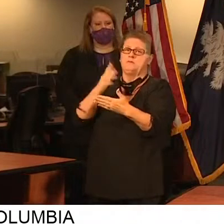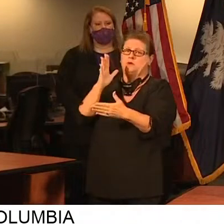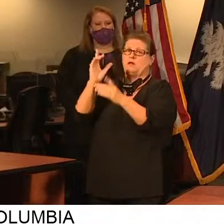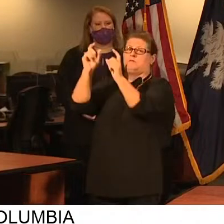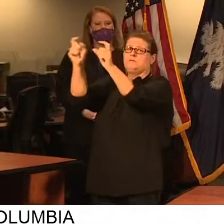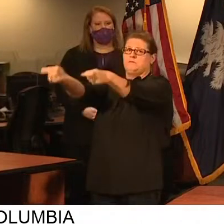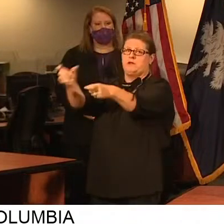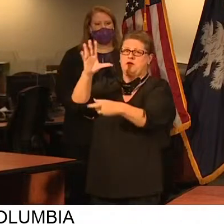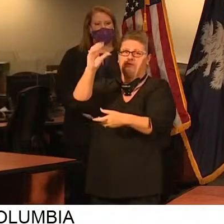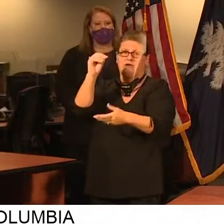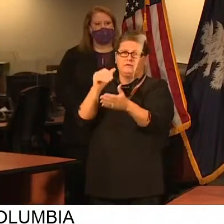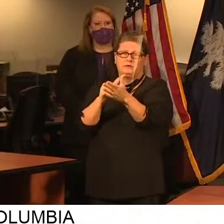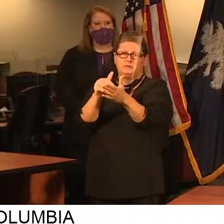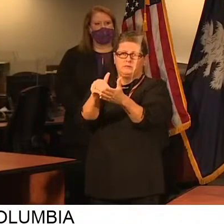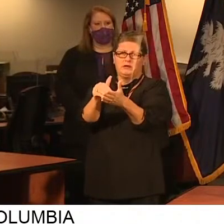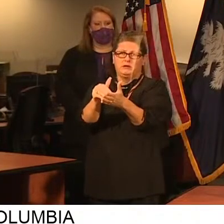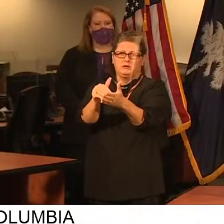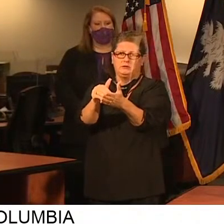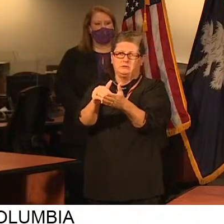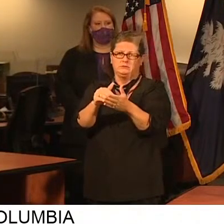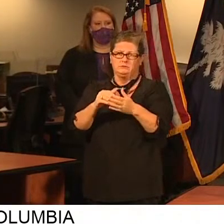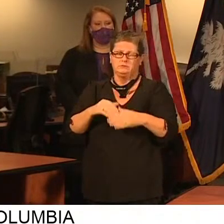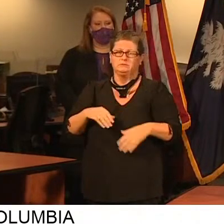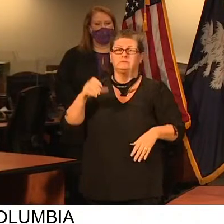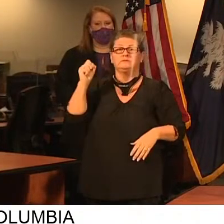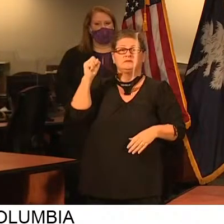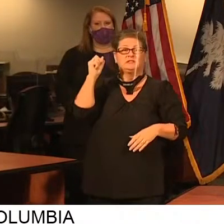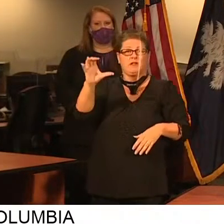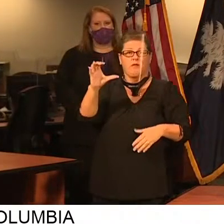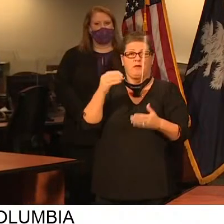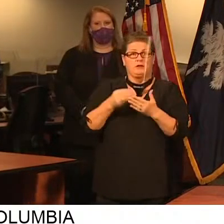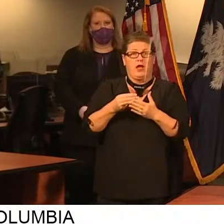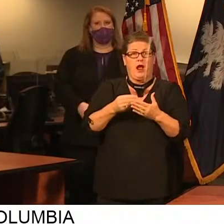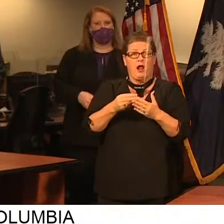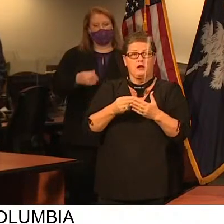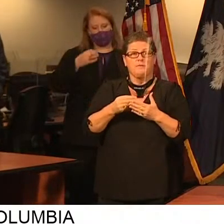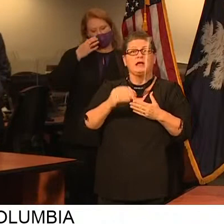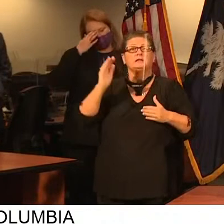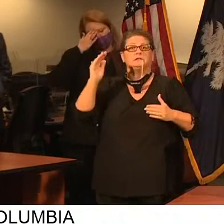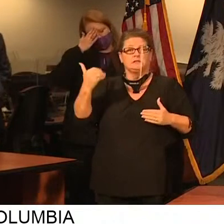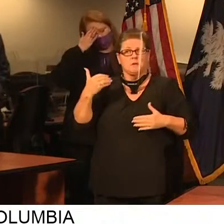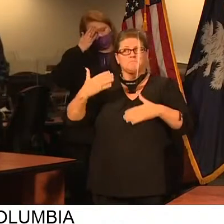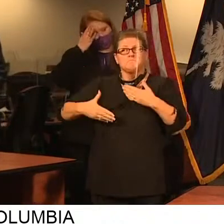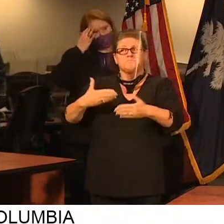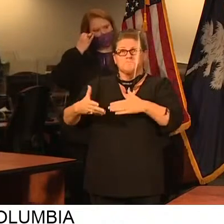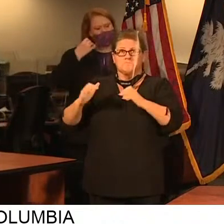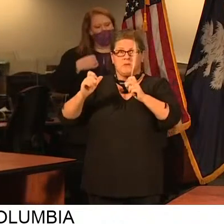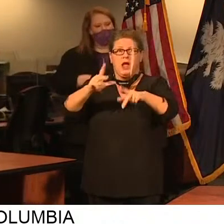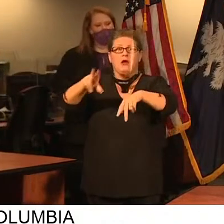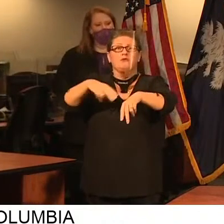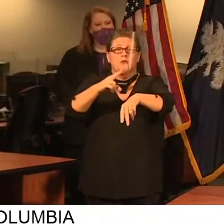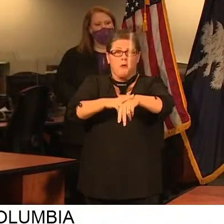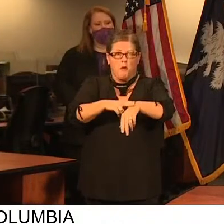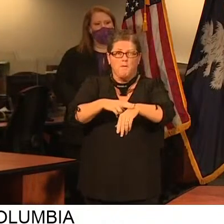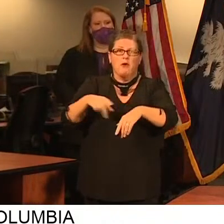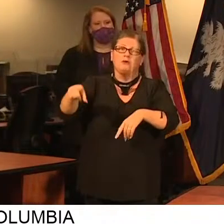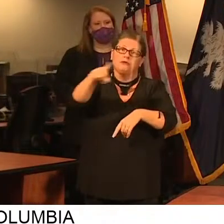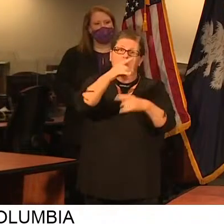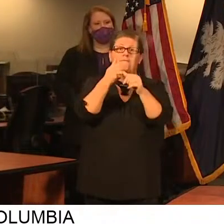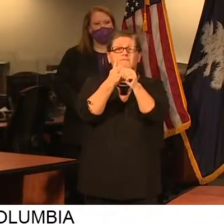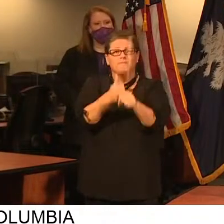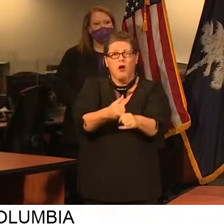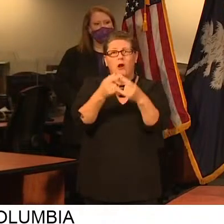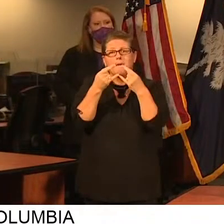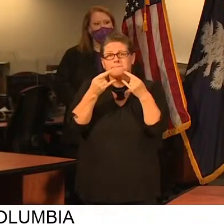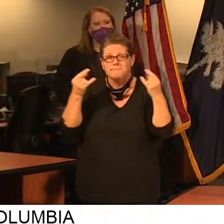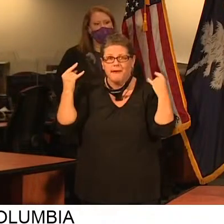South Carolina's economy is returning to normal because people have returned to their workplace following precautions designed to